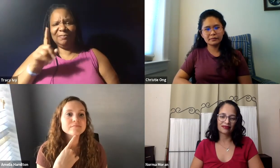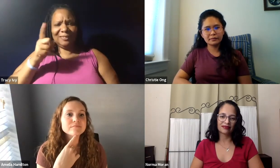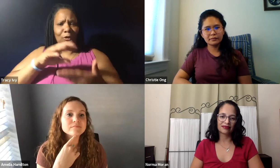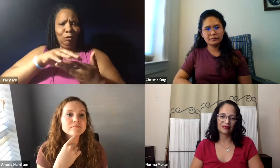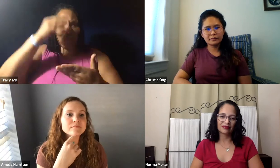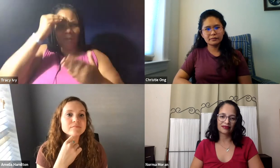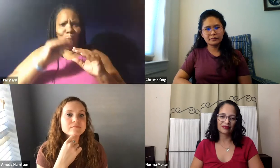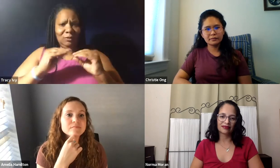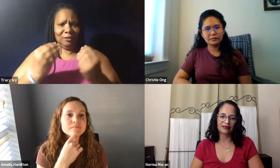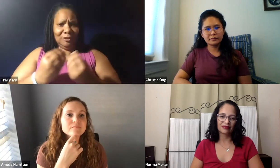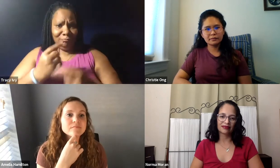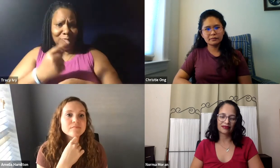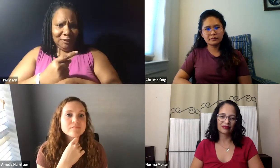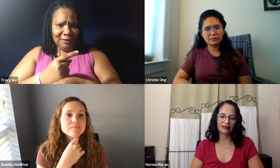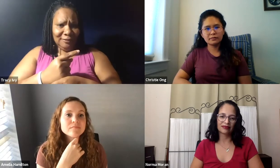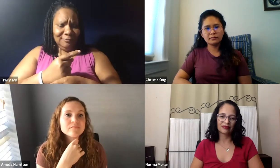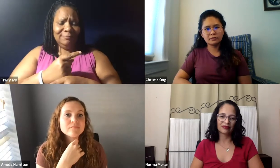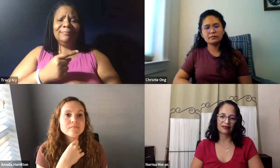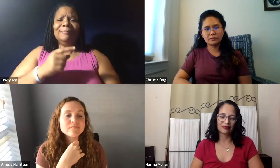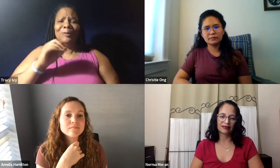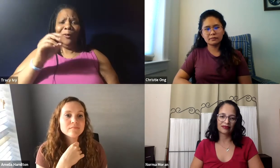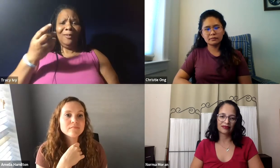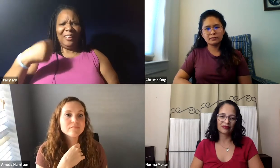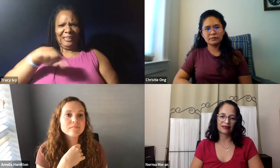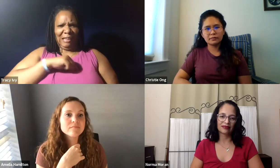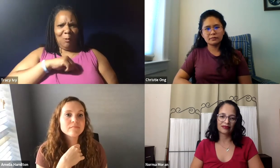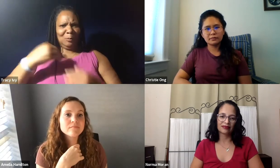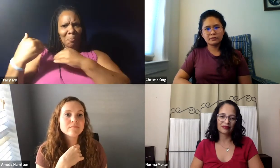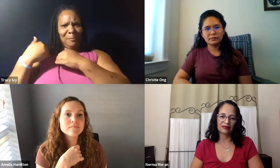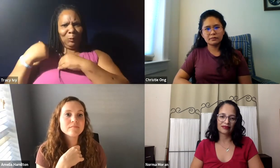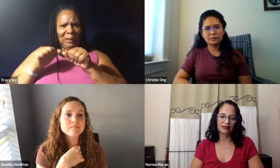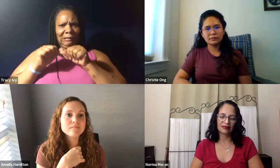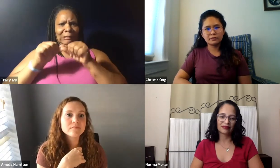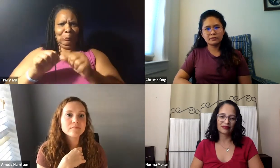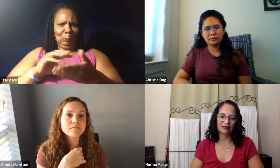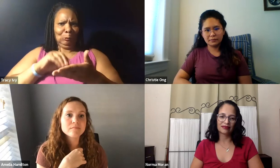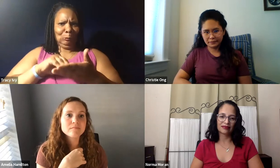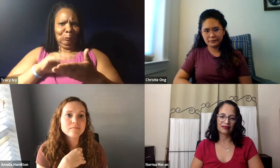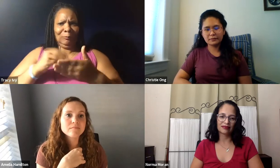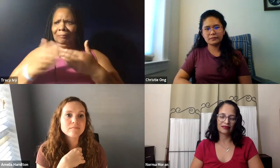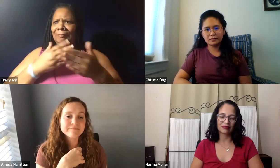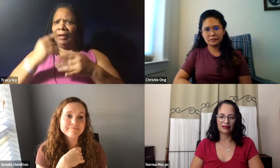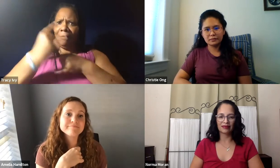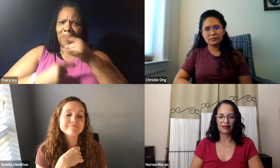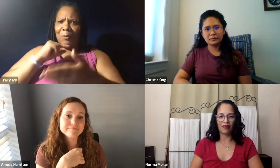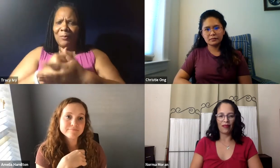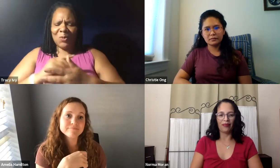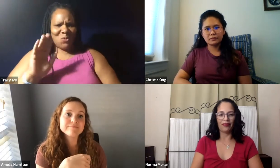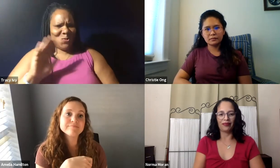RIT and NTID are a great learning organization, right? But we're responsible for continuing our own